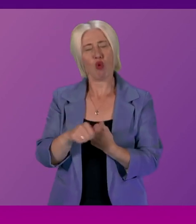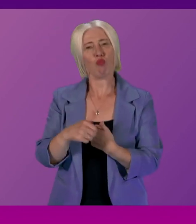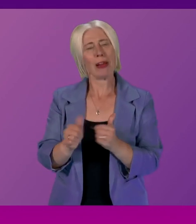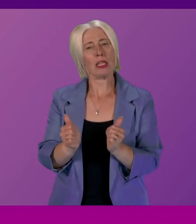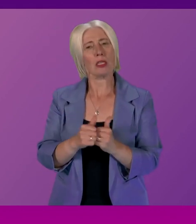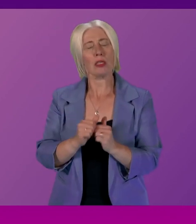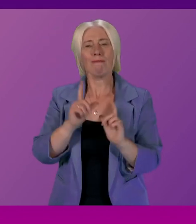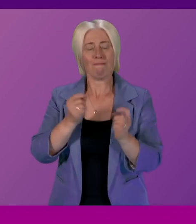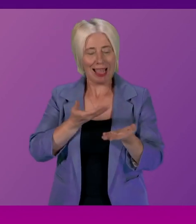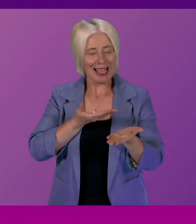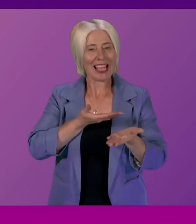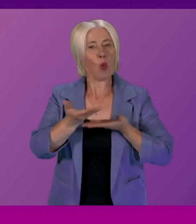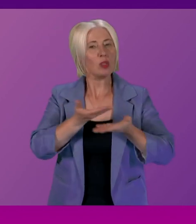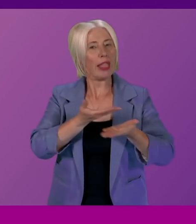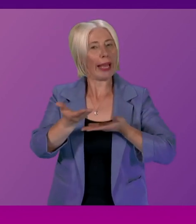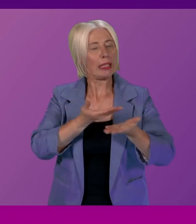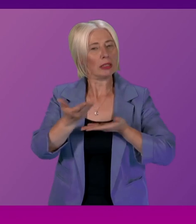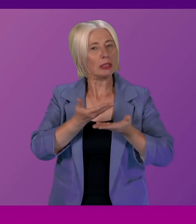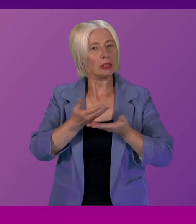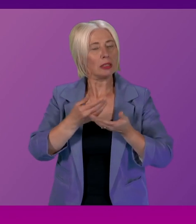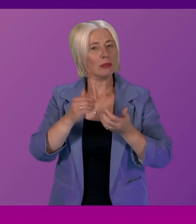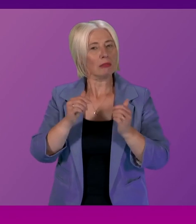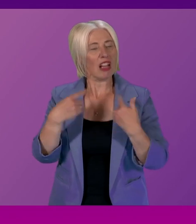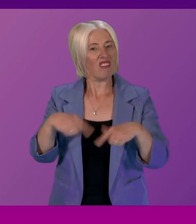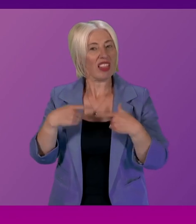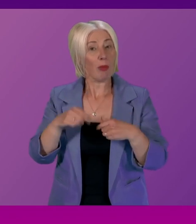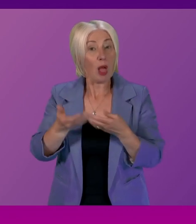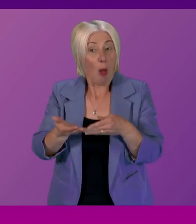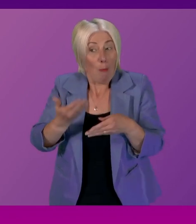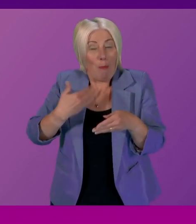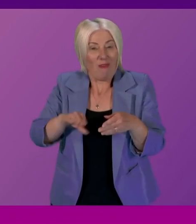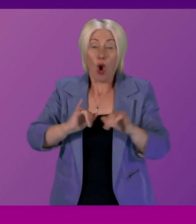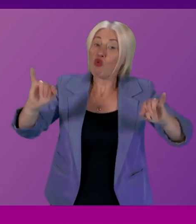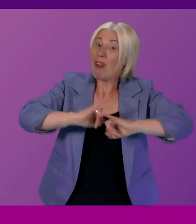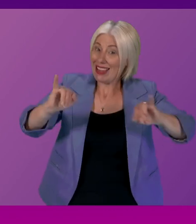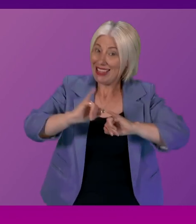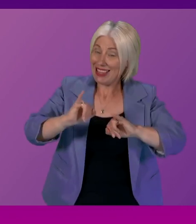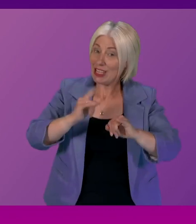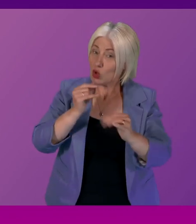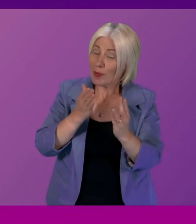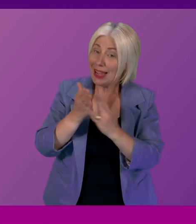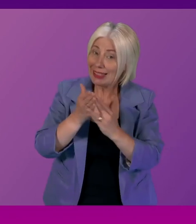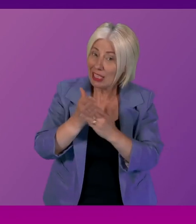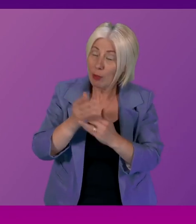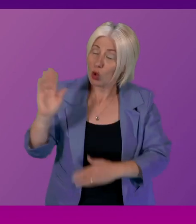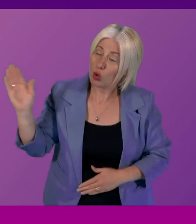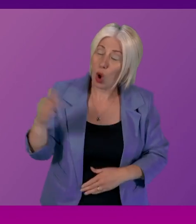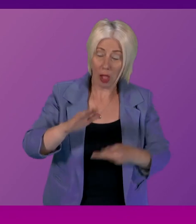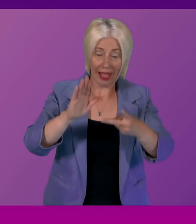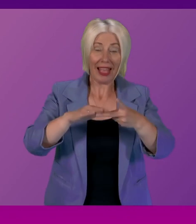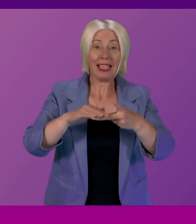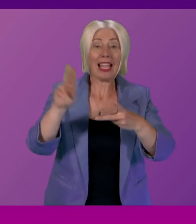counselling available pre-crisis interventions accessible to every single secondary school